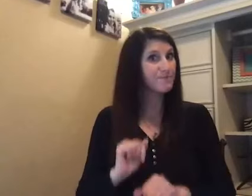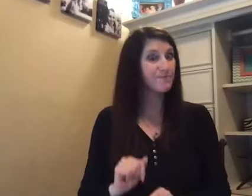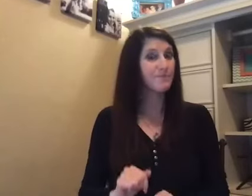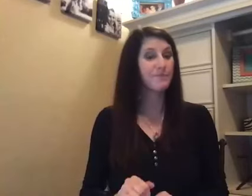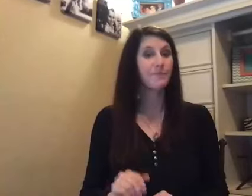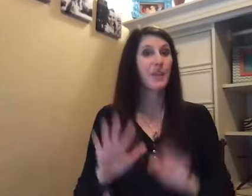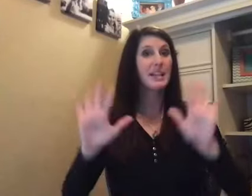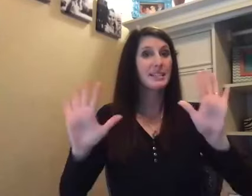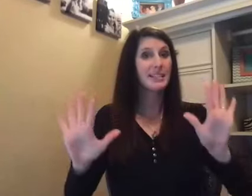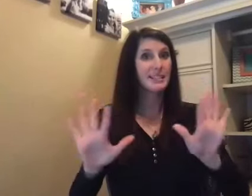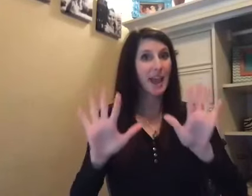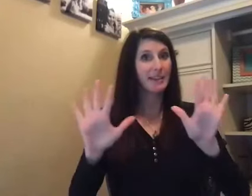Sunday.